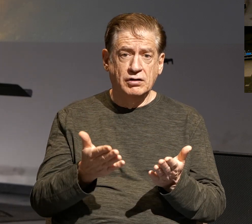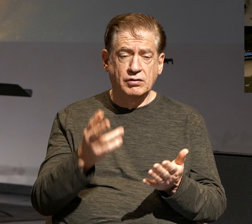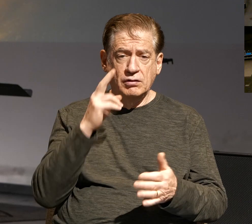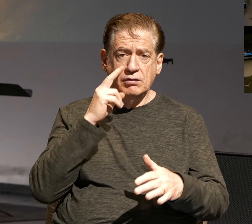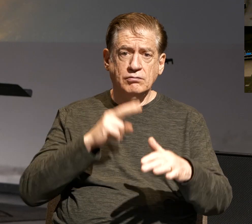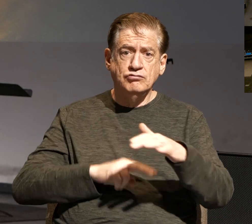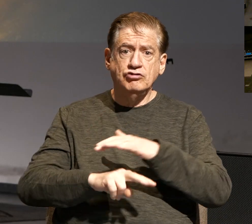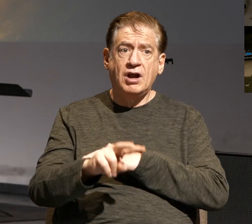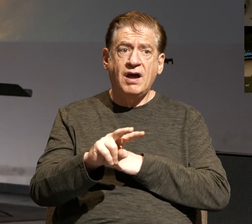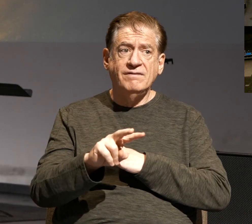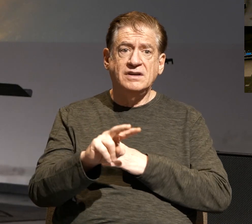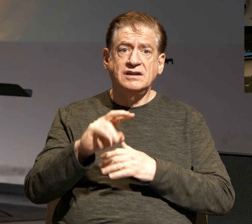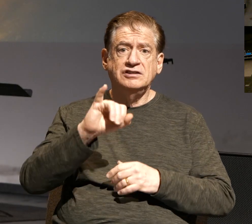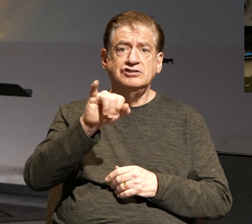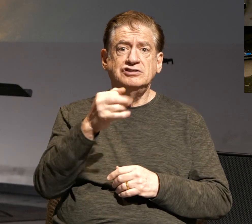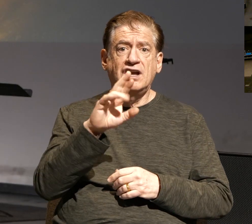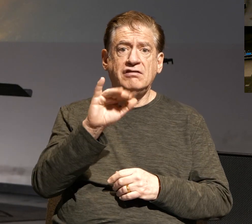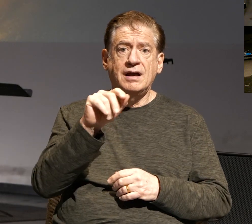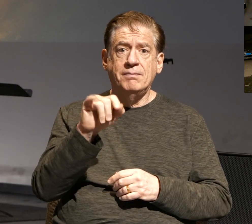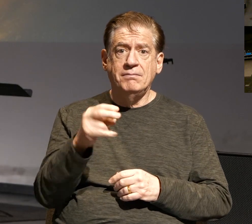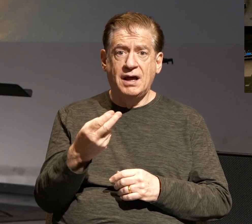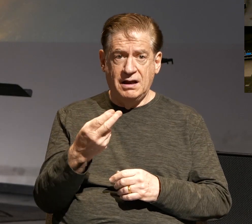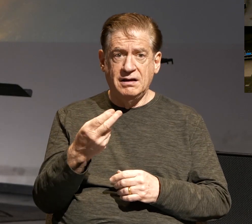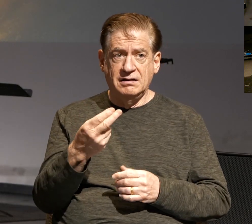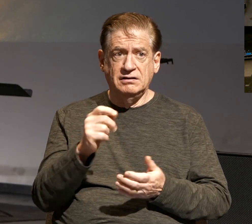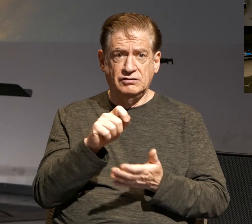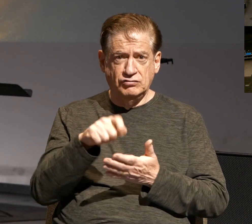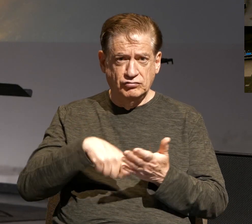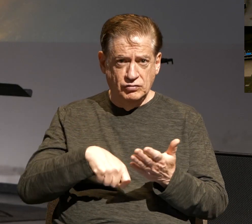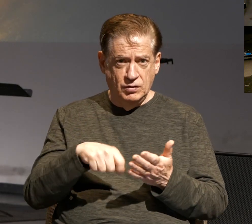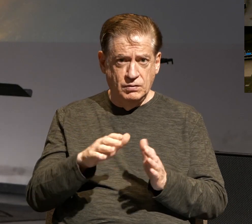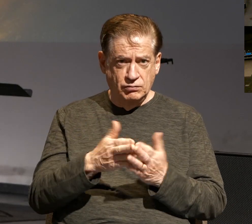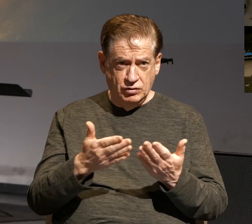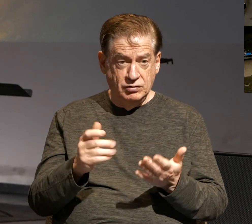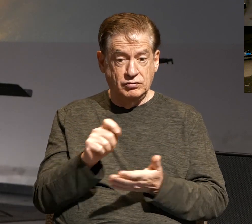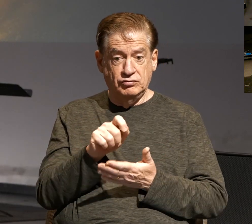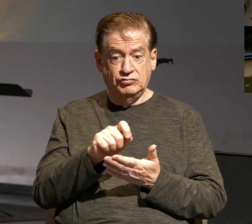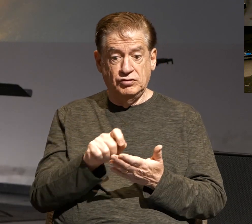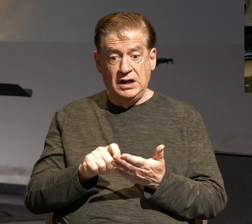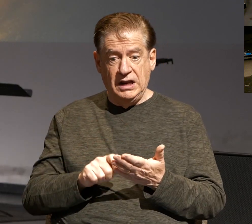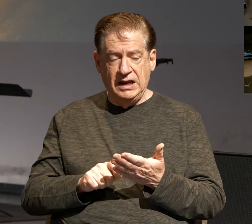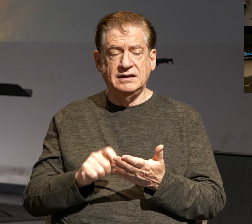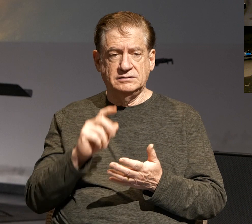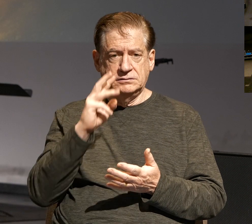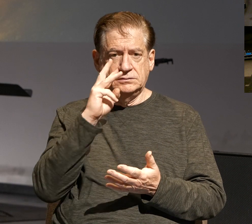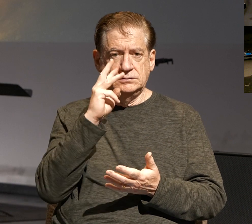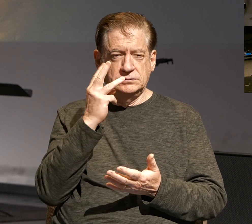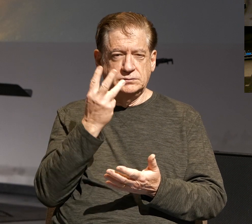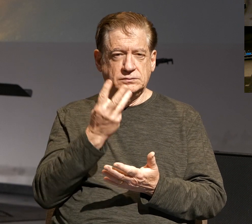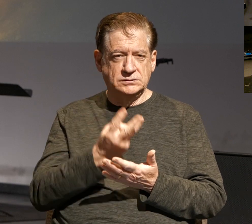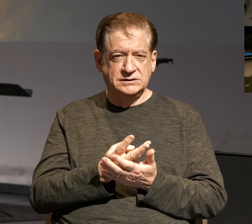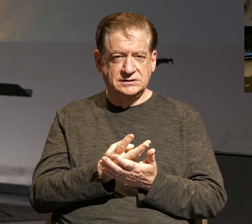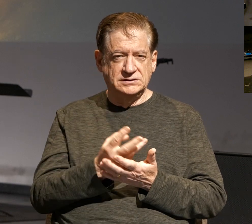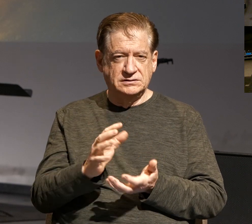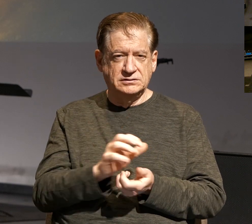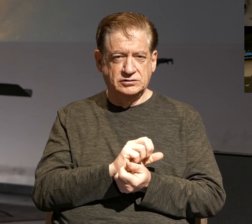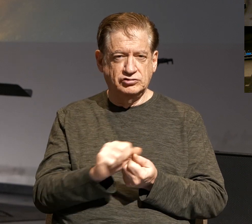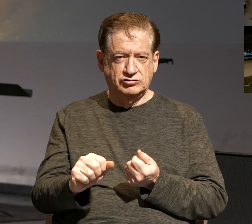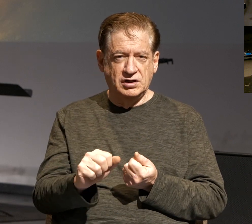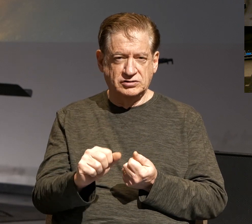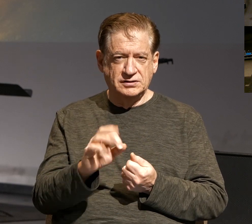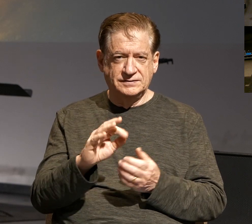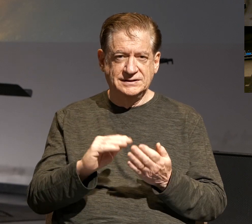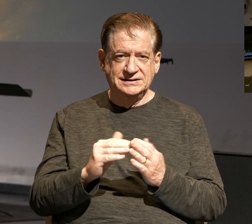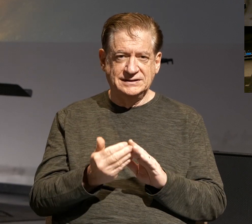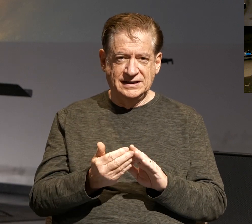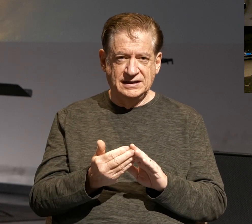wrote this book. And as he's writing, he is actively witnessing the destruction of the city of Jerusalem